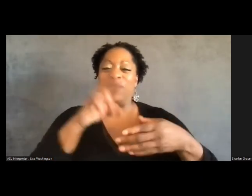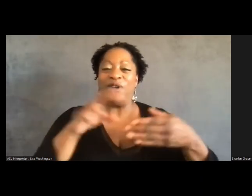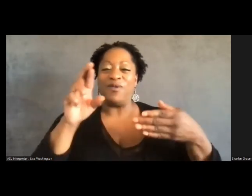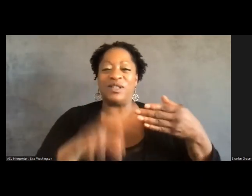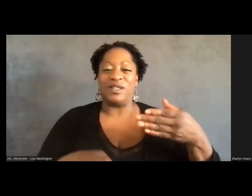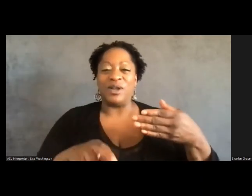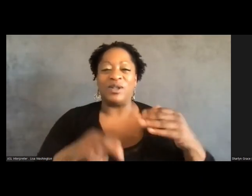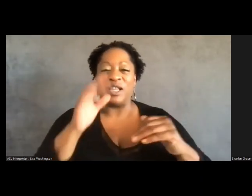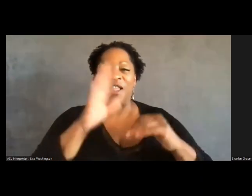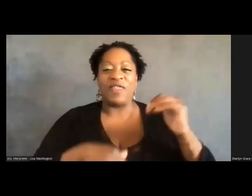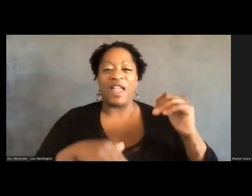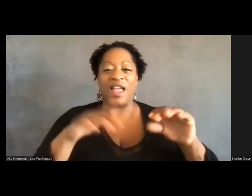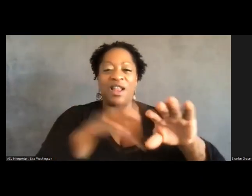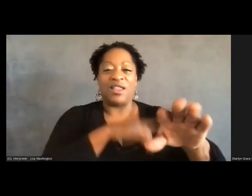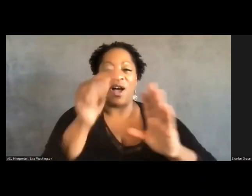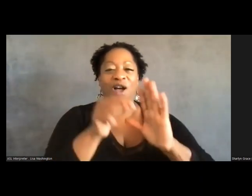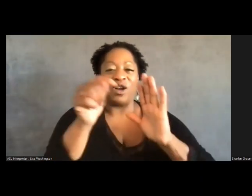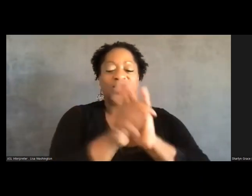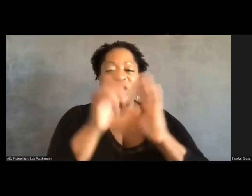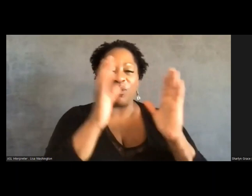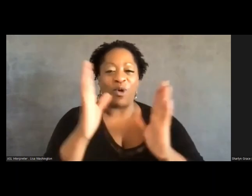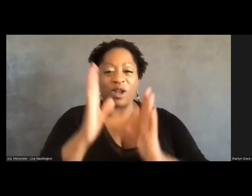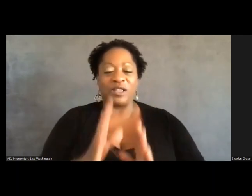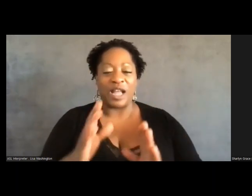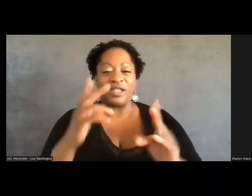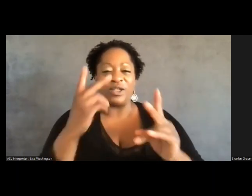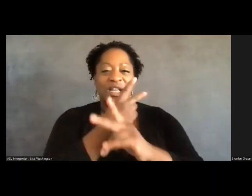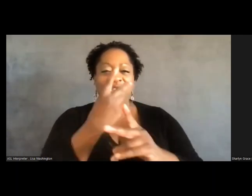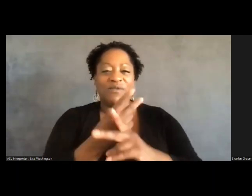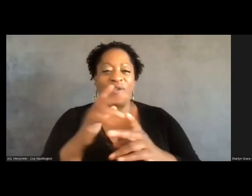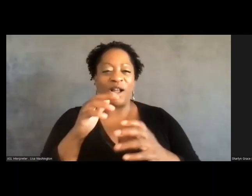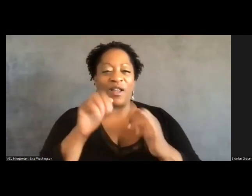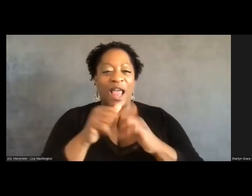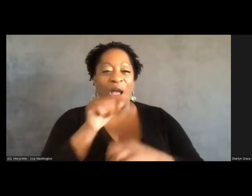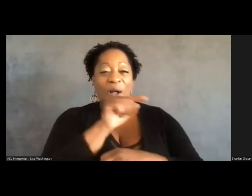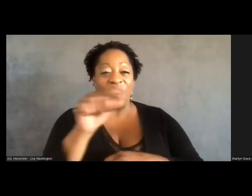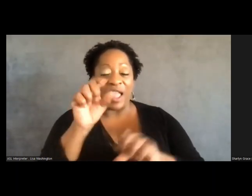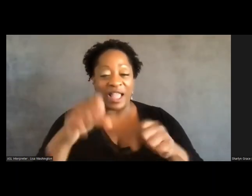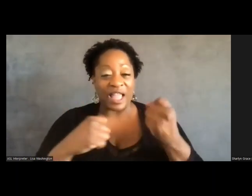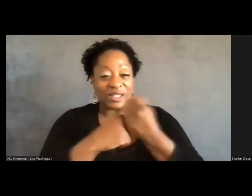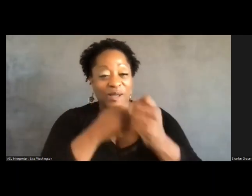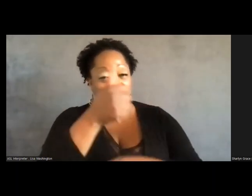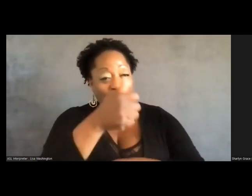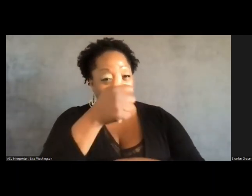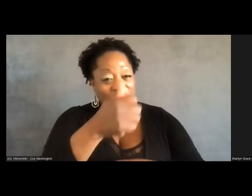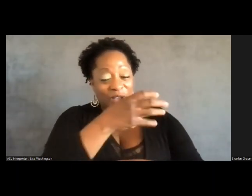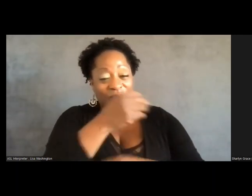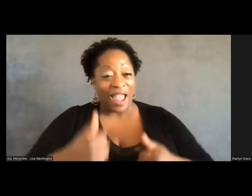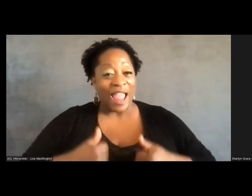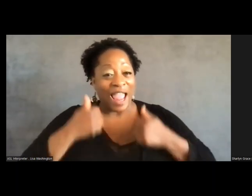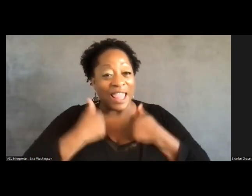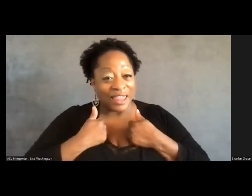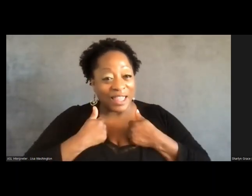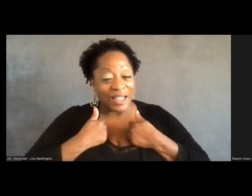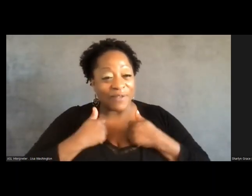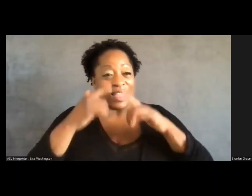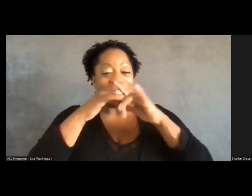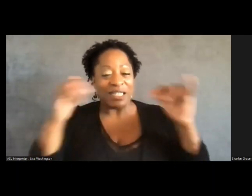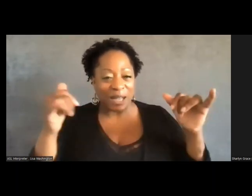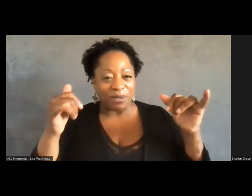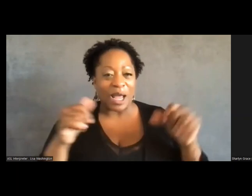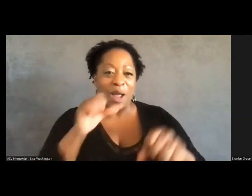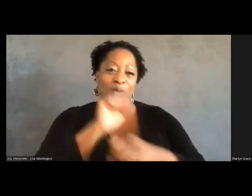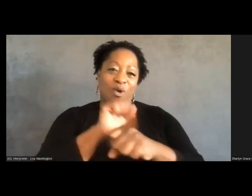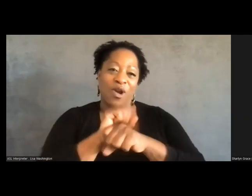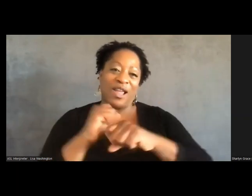organizer that you're trying to really figure out how they can support themselves and, and live and also keep doing that work on that